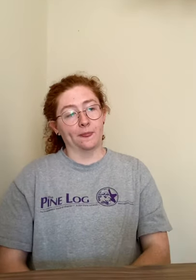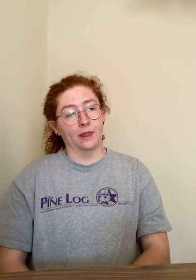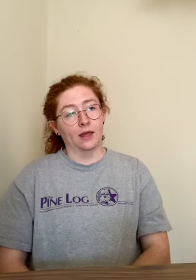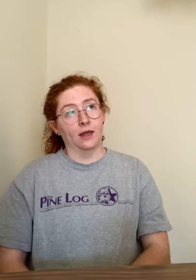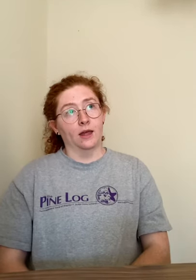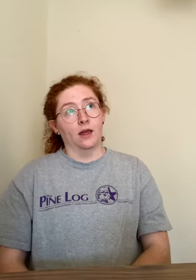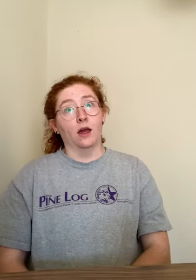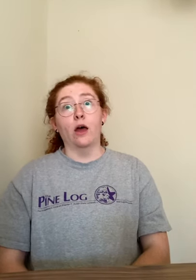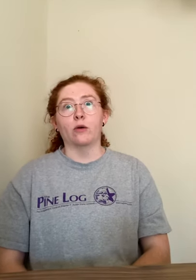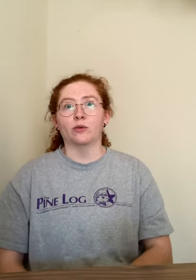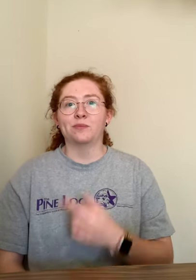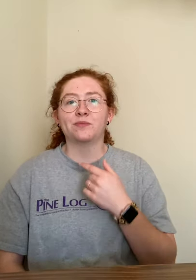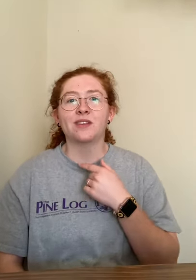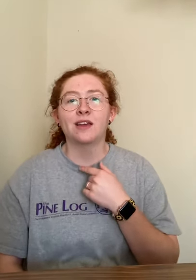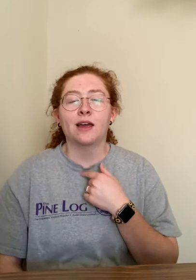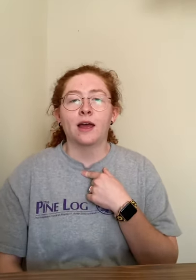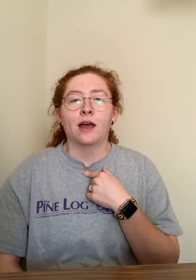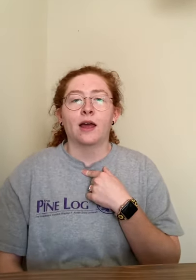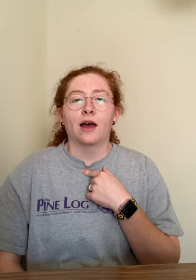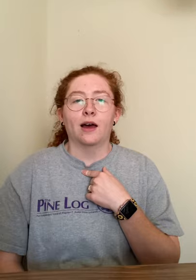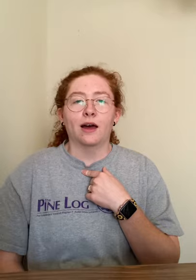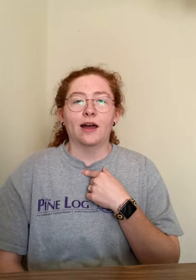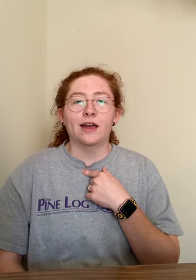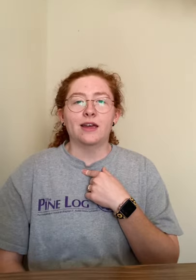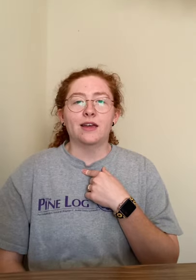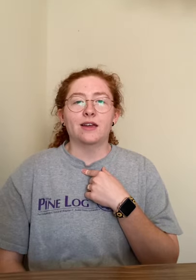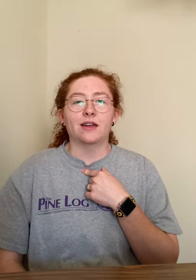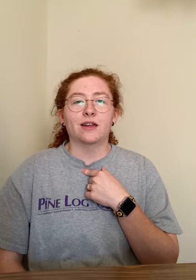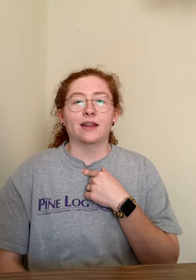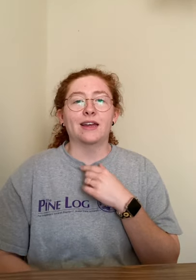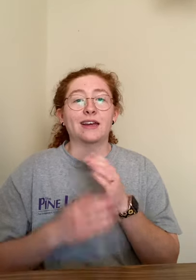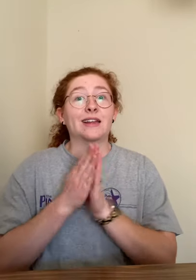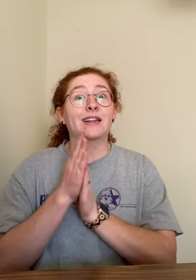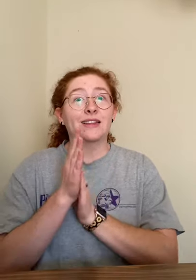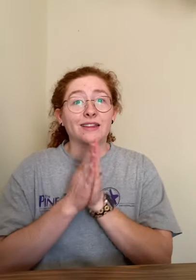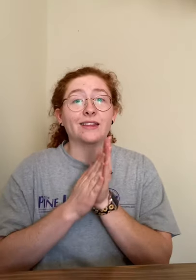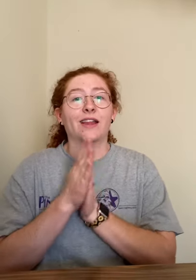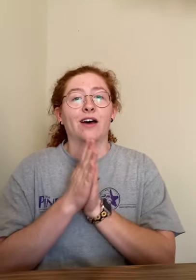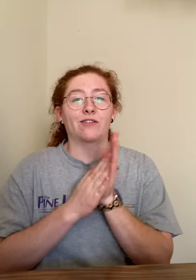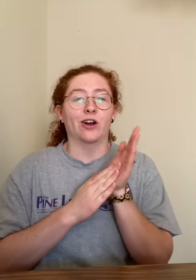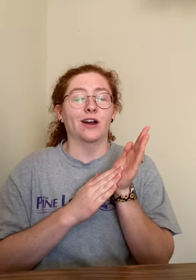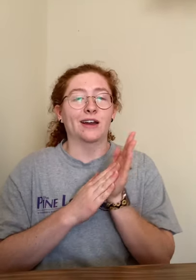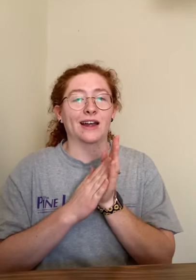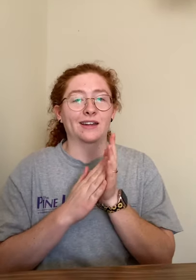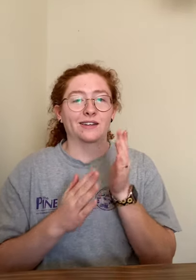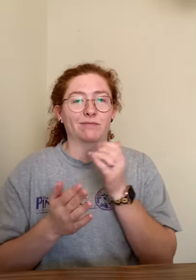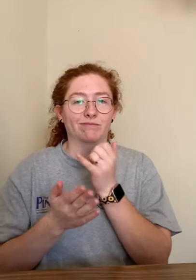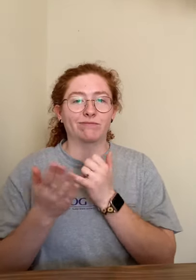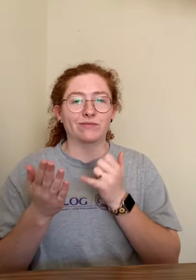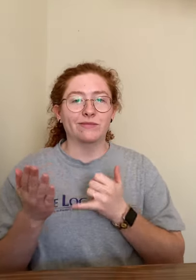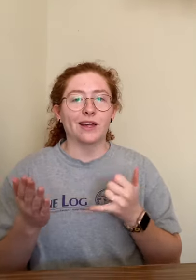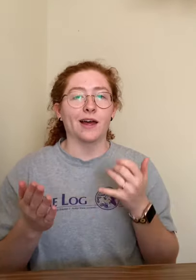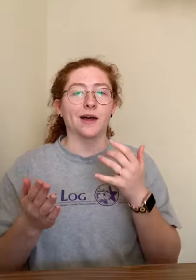Oh, I like love art. Um,